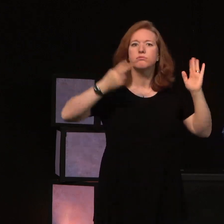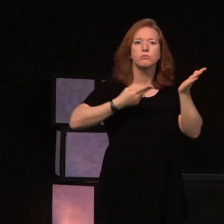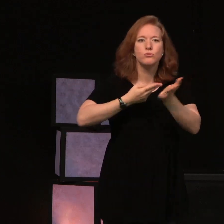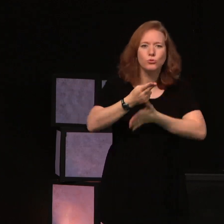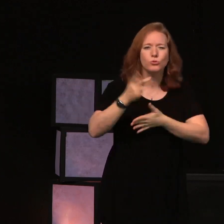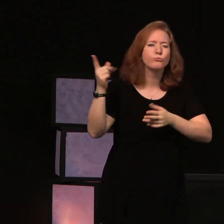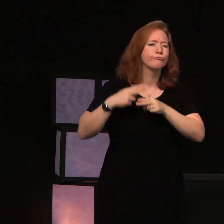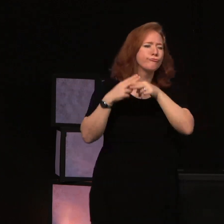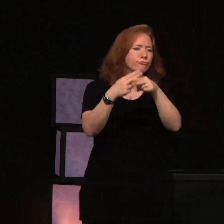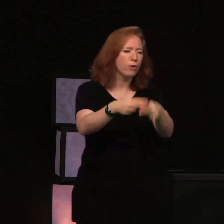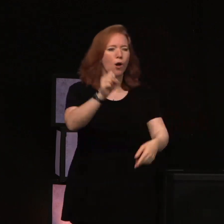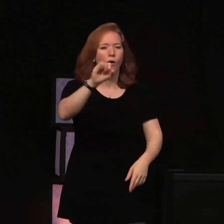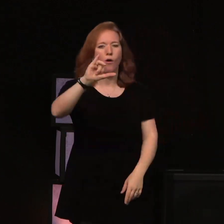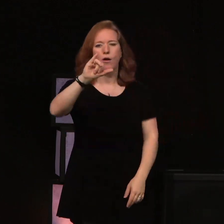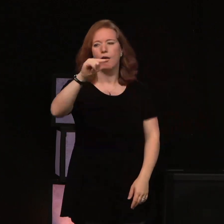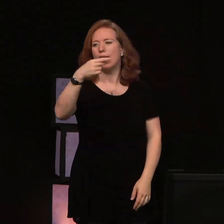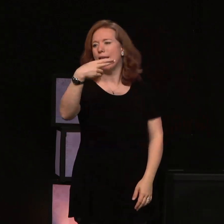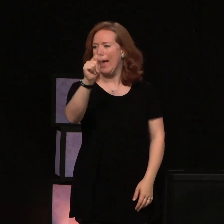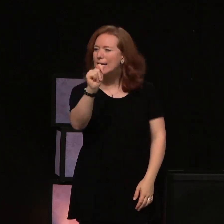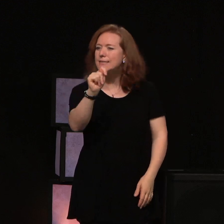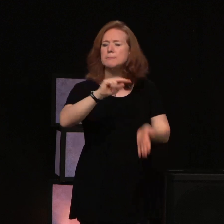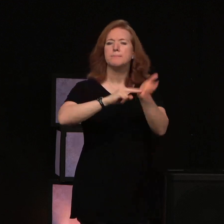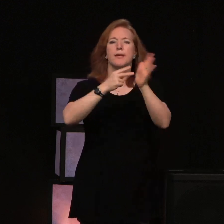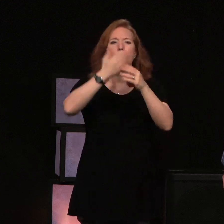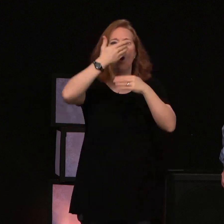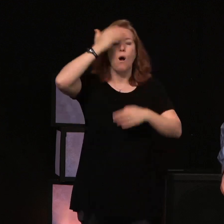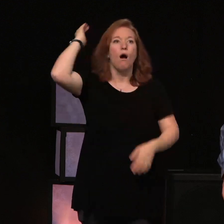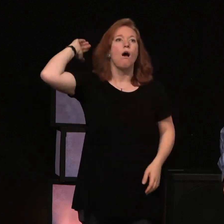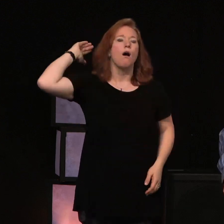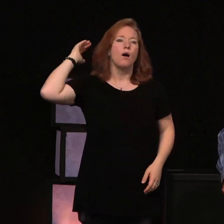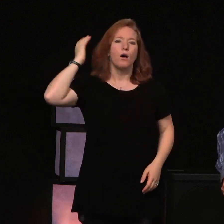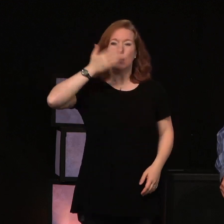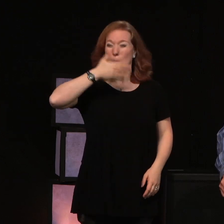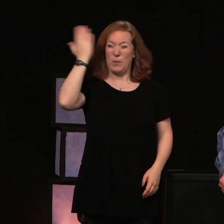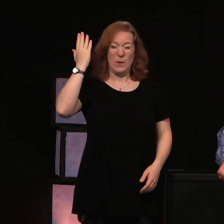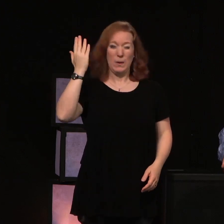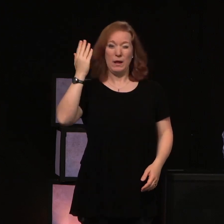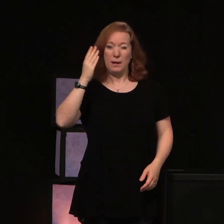See the healer. See improved health.